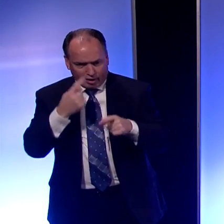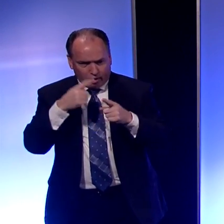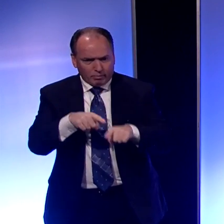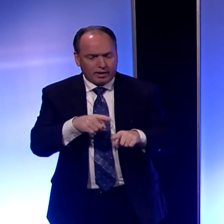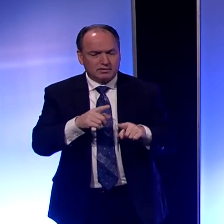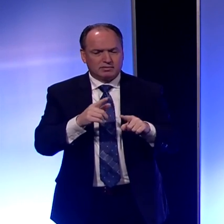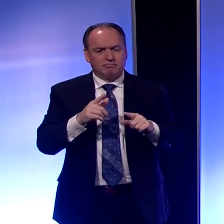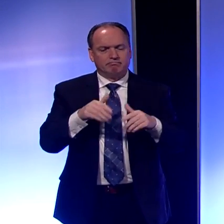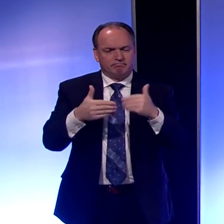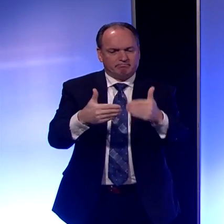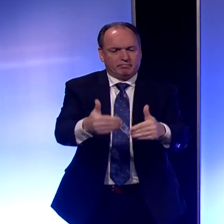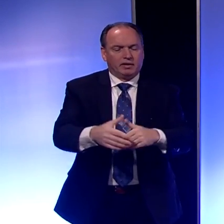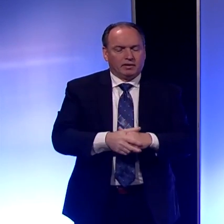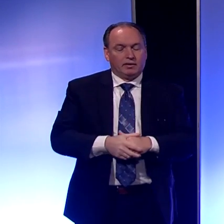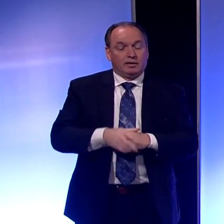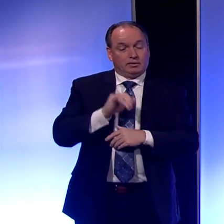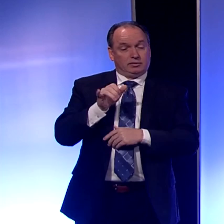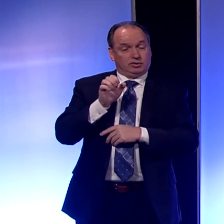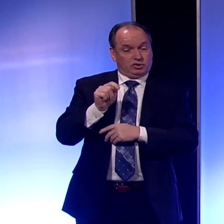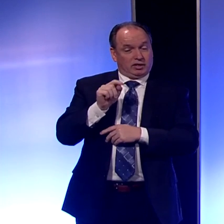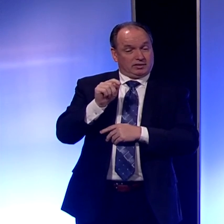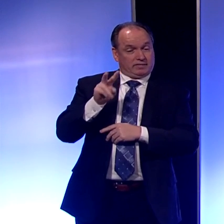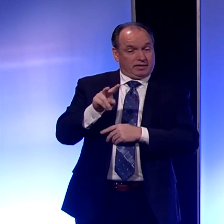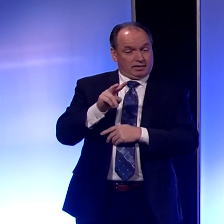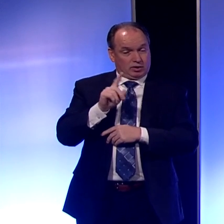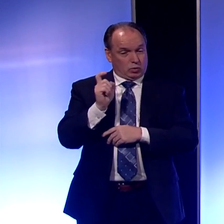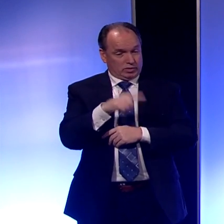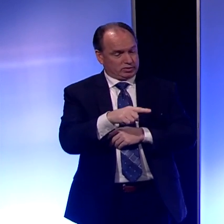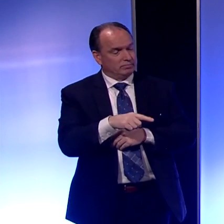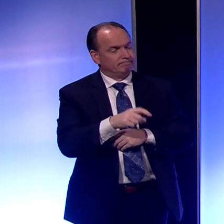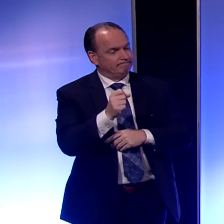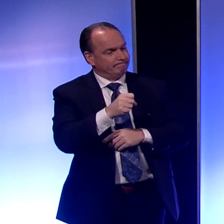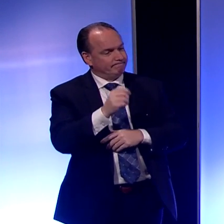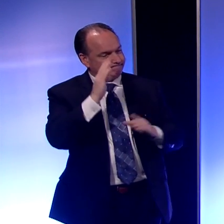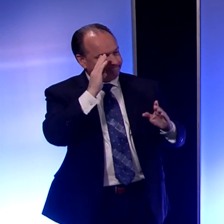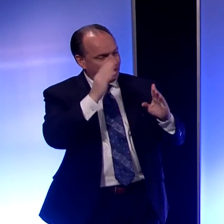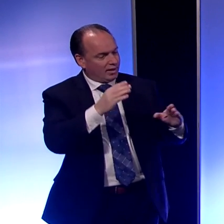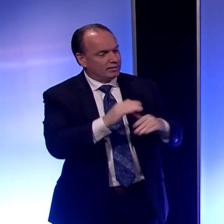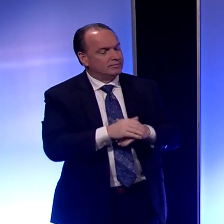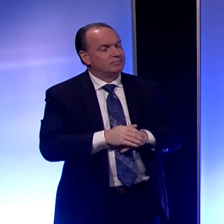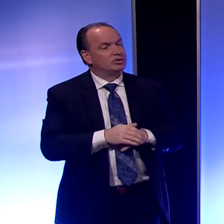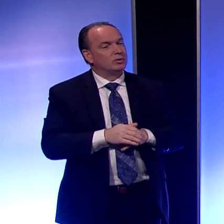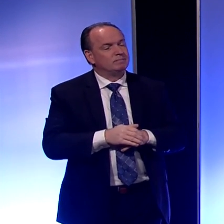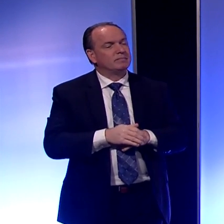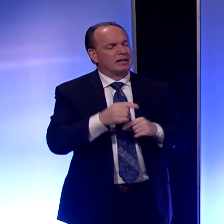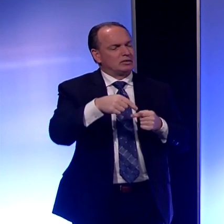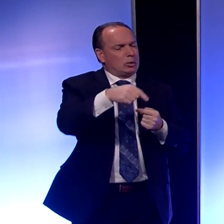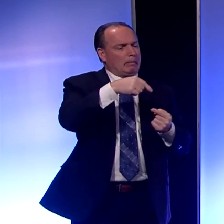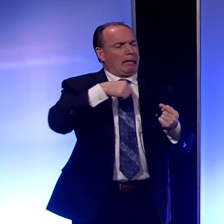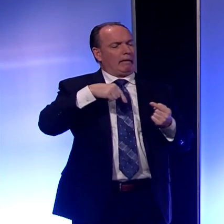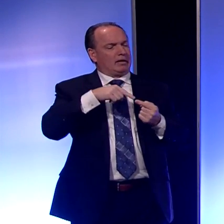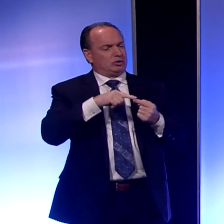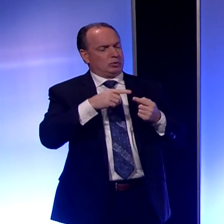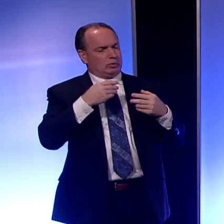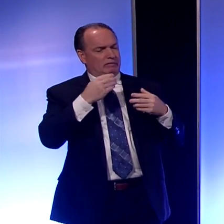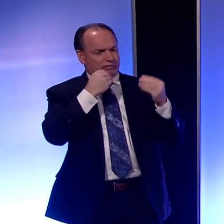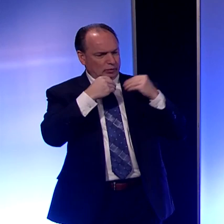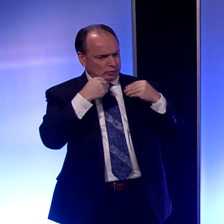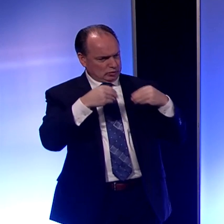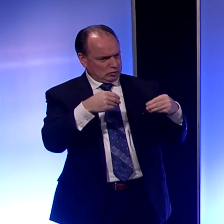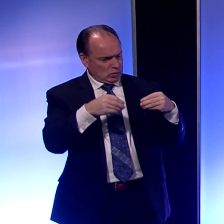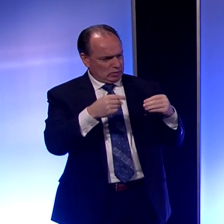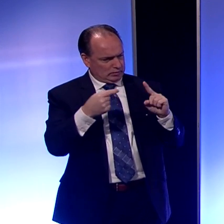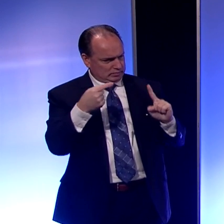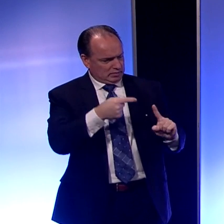How about Jet TV? You have a question? Yeah. Hi, Kathy. Samir. So let's circle back to the grocery store stuff. So